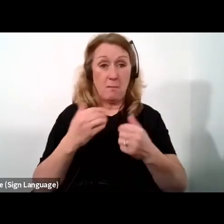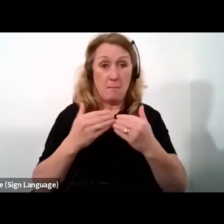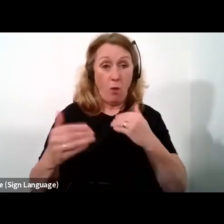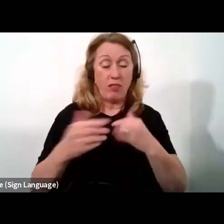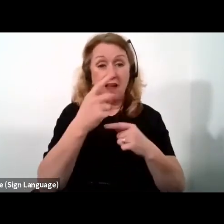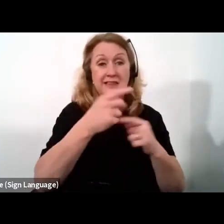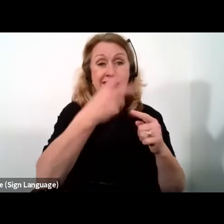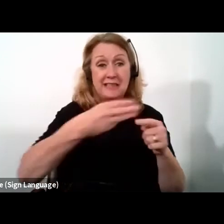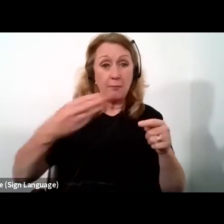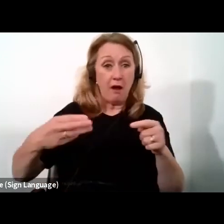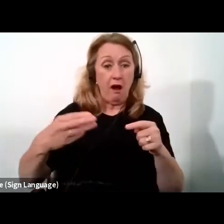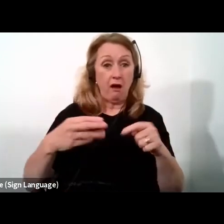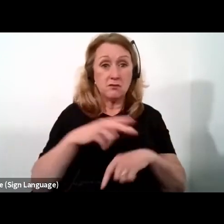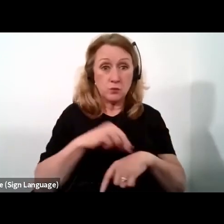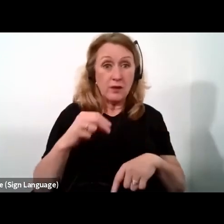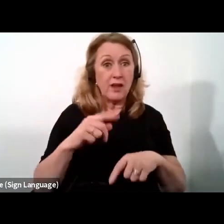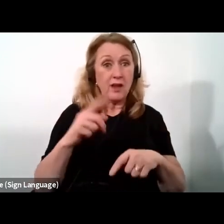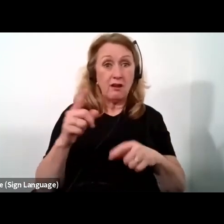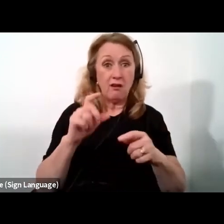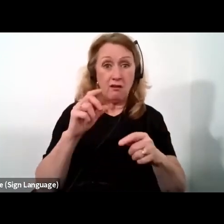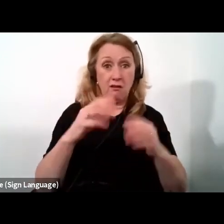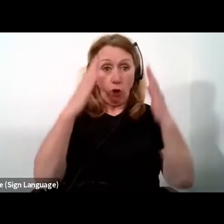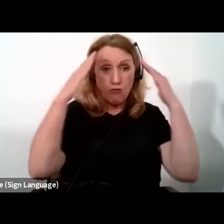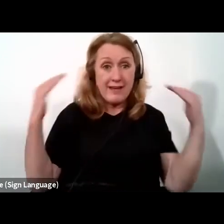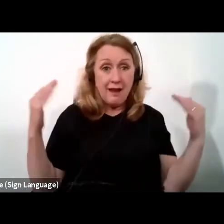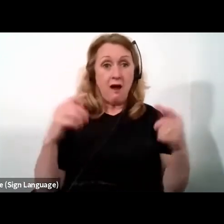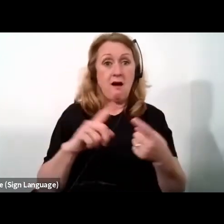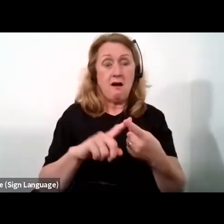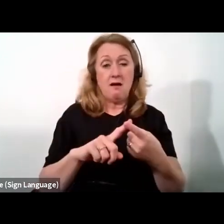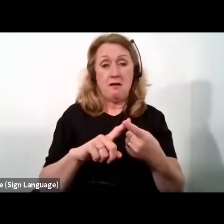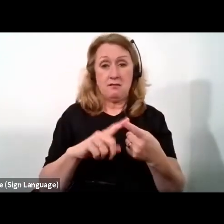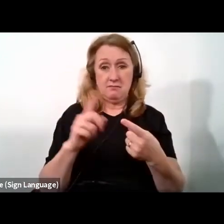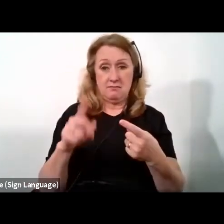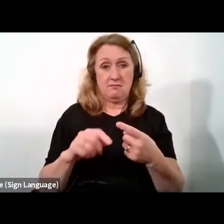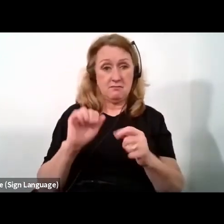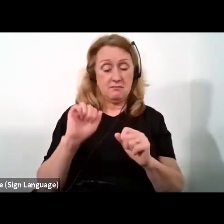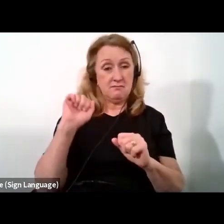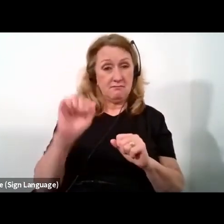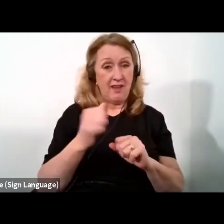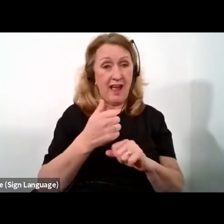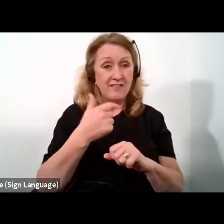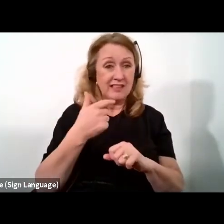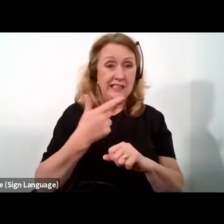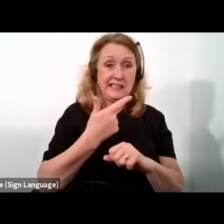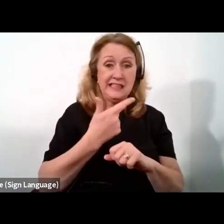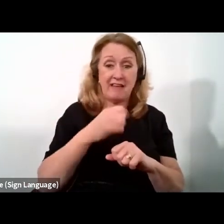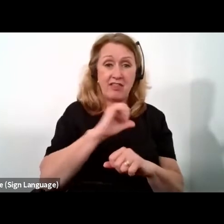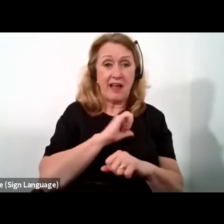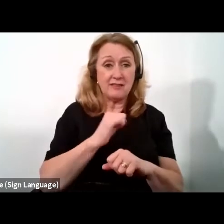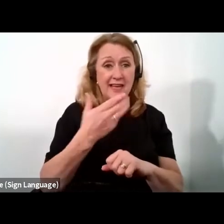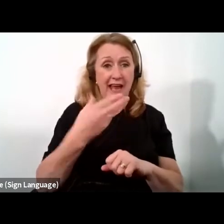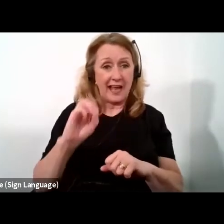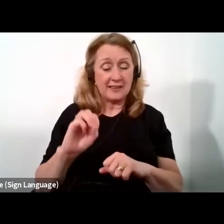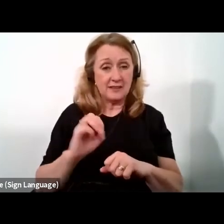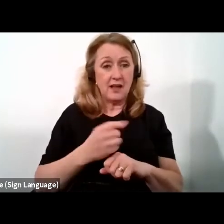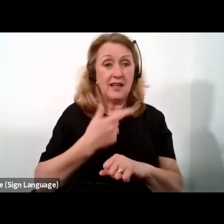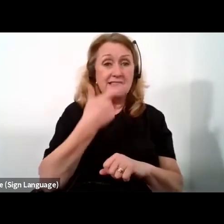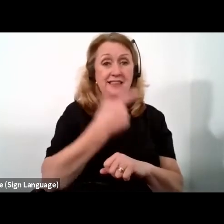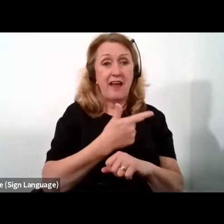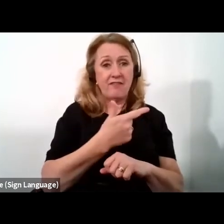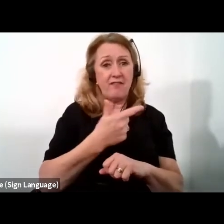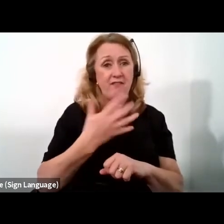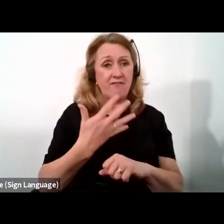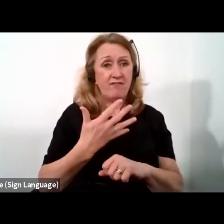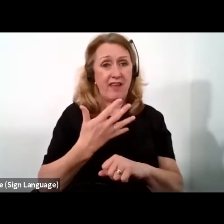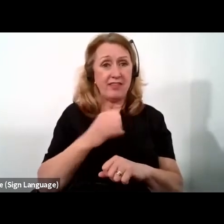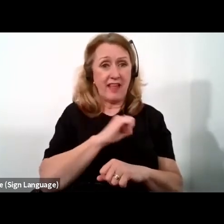Korea, respectively, have 8,066, 7,980, 7,536